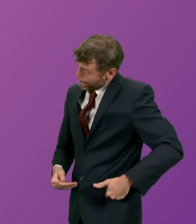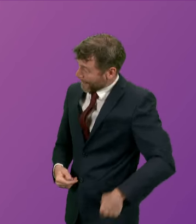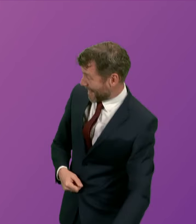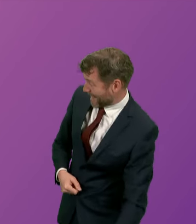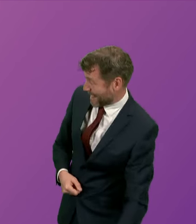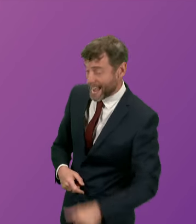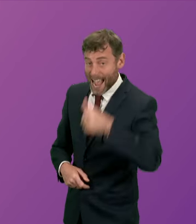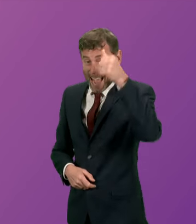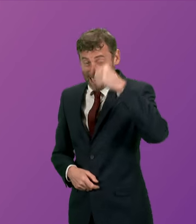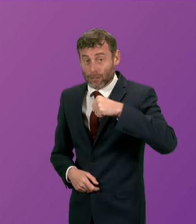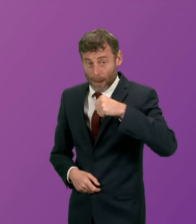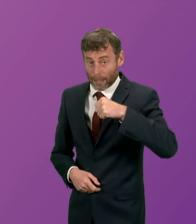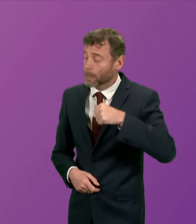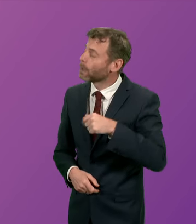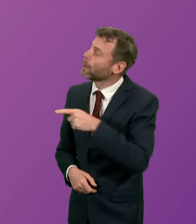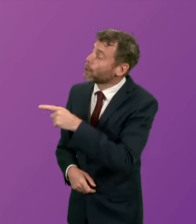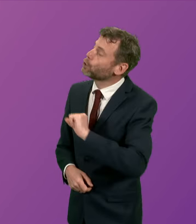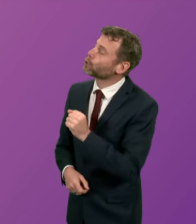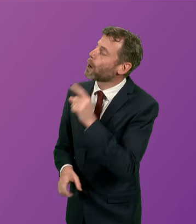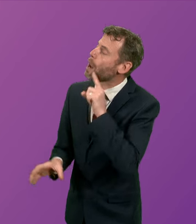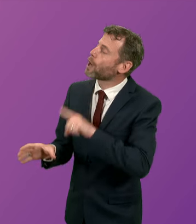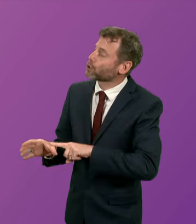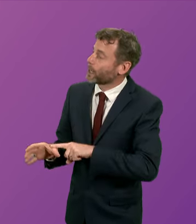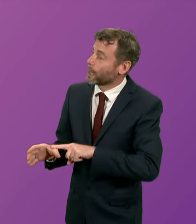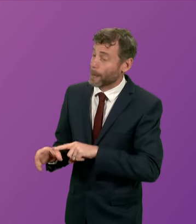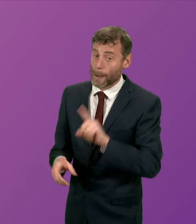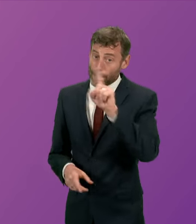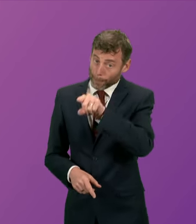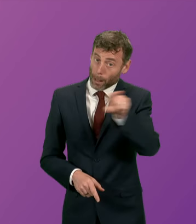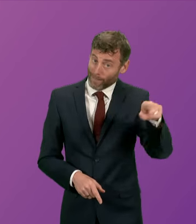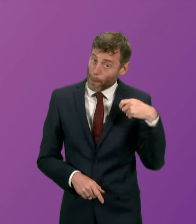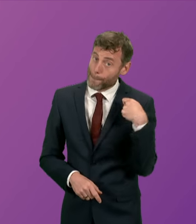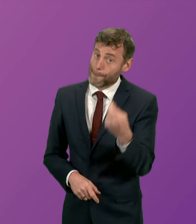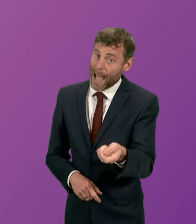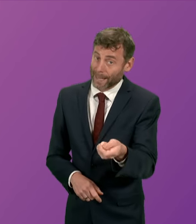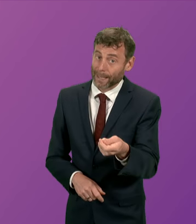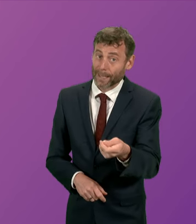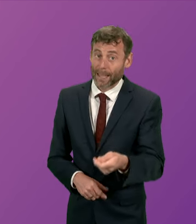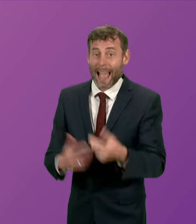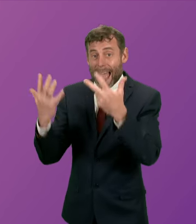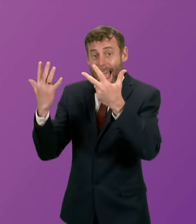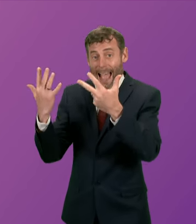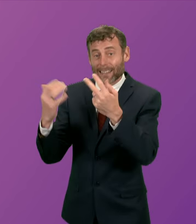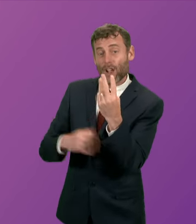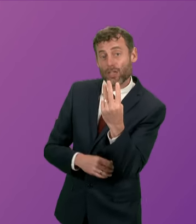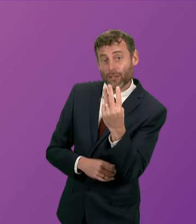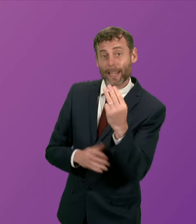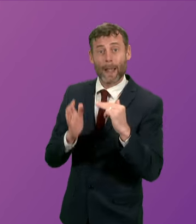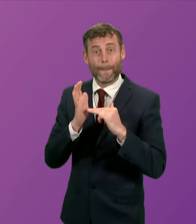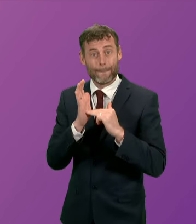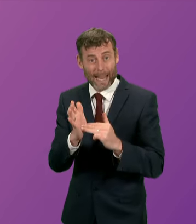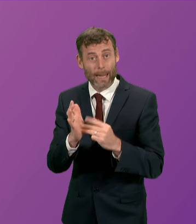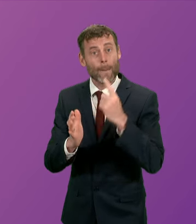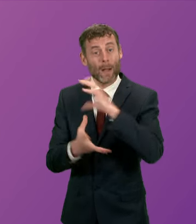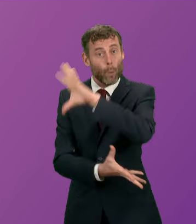and cataract surgeries in Scotland last year, people had to pay more than £83 million.